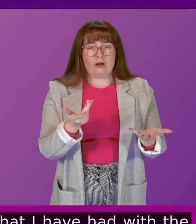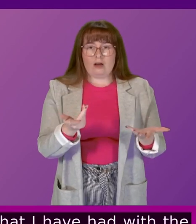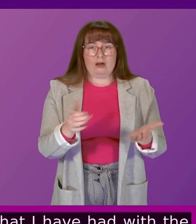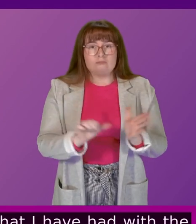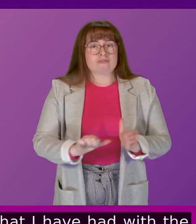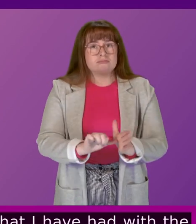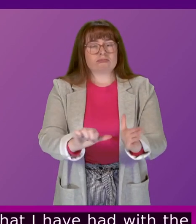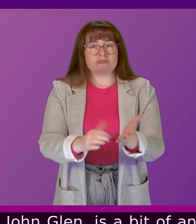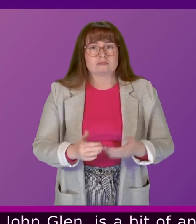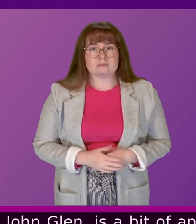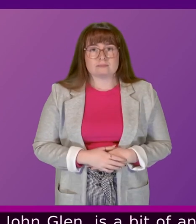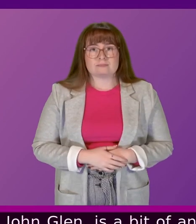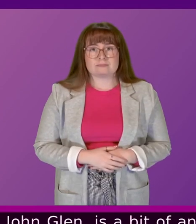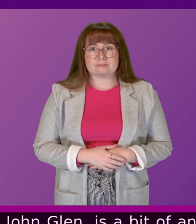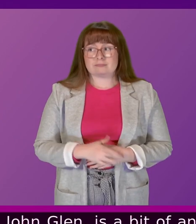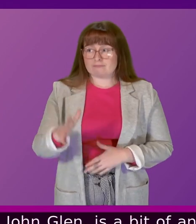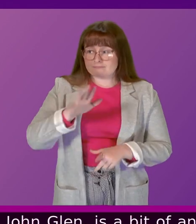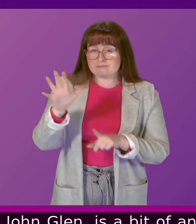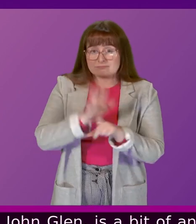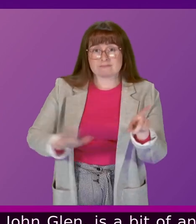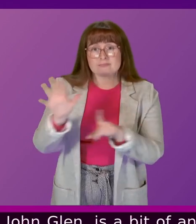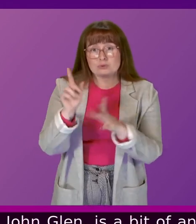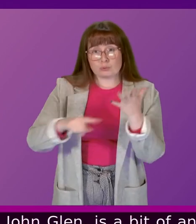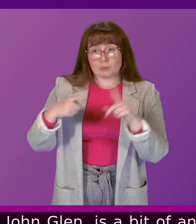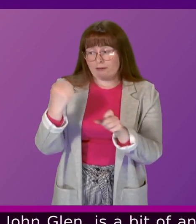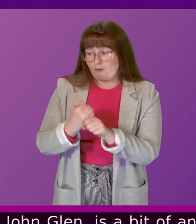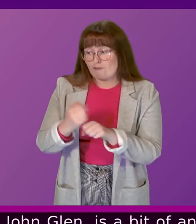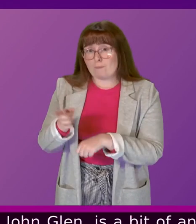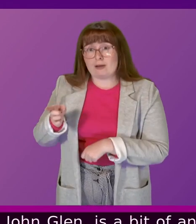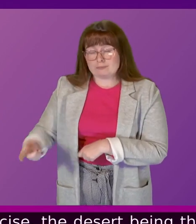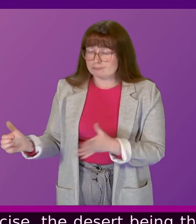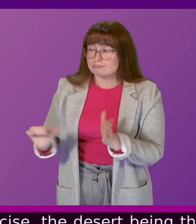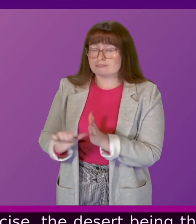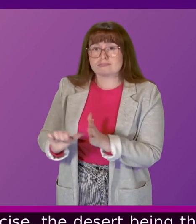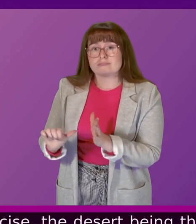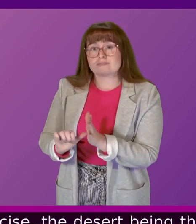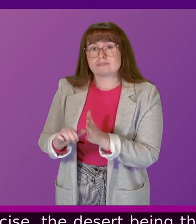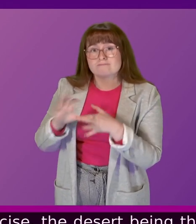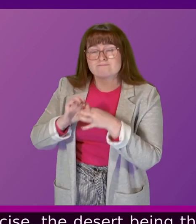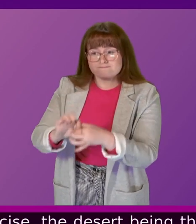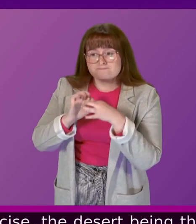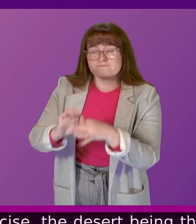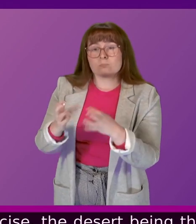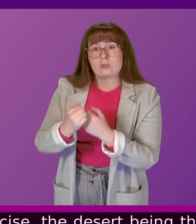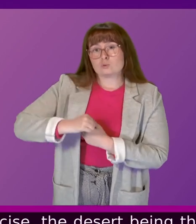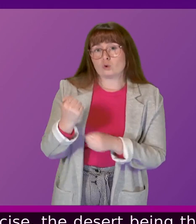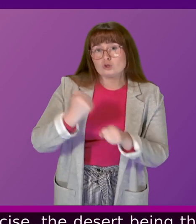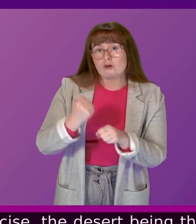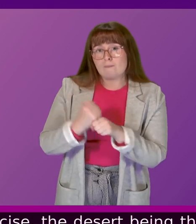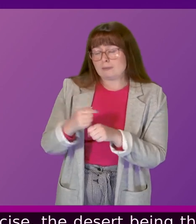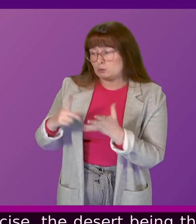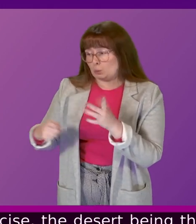be precise. The desert being the rest of the UK Government in terms of the difficult relationship we have in